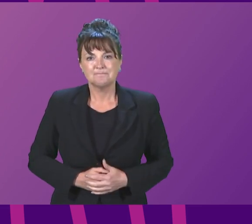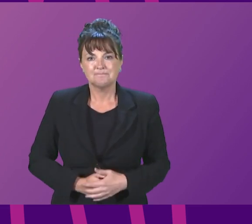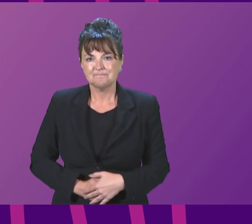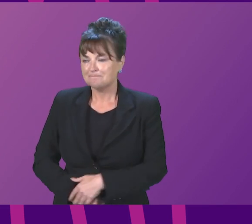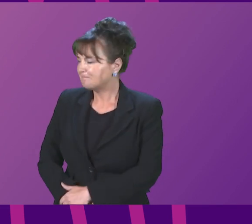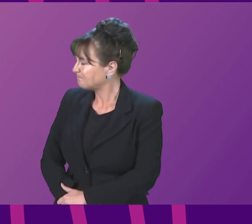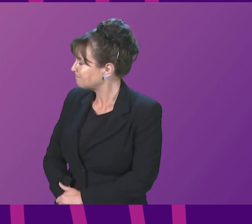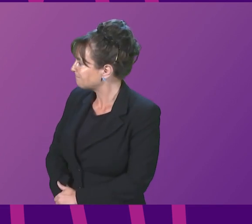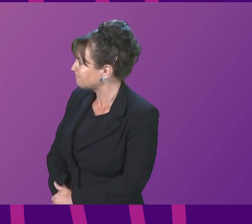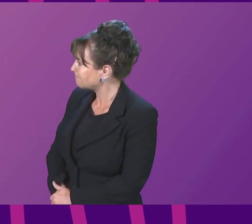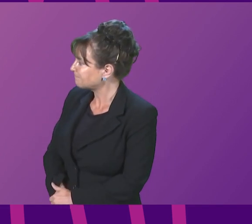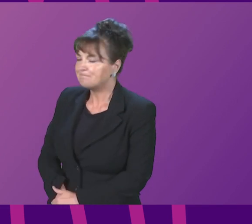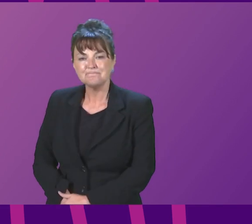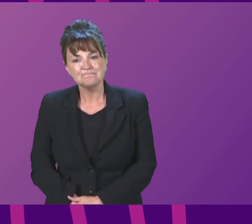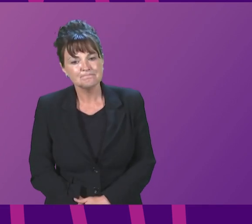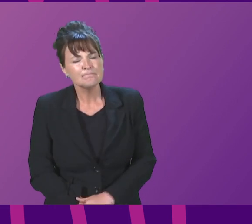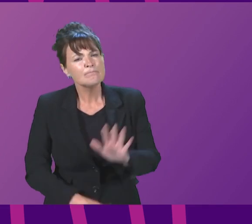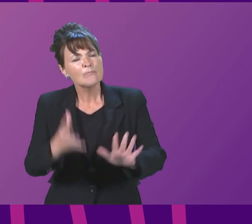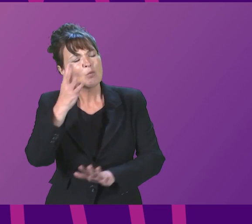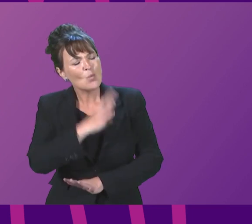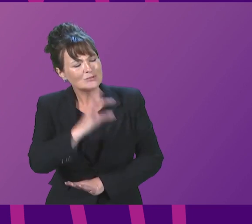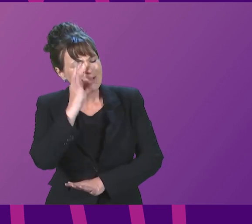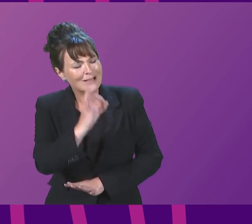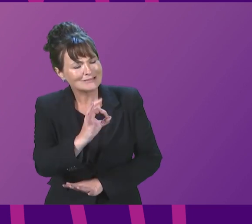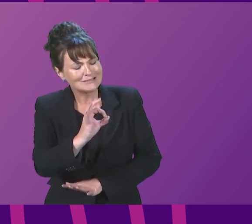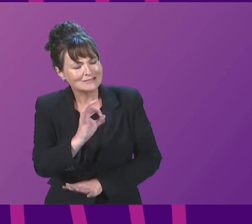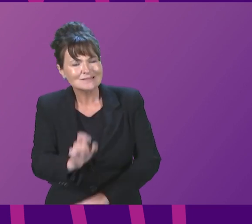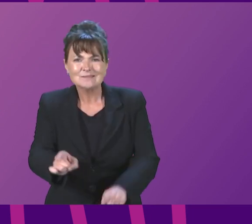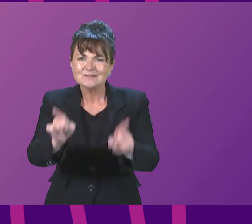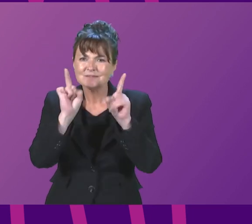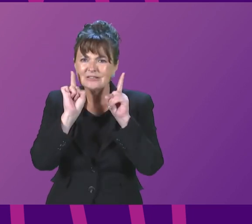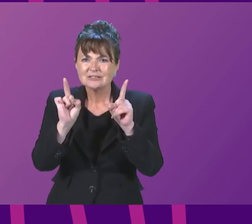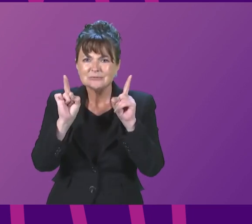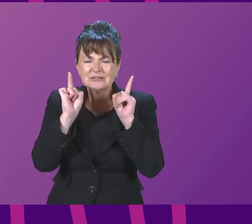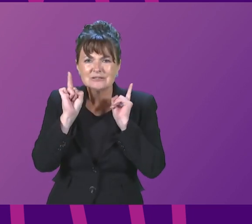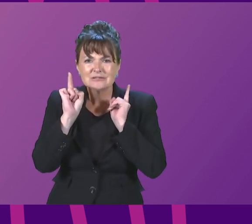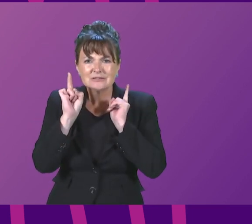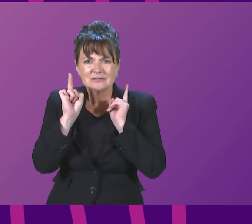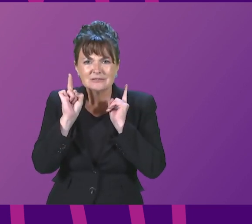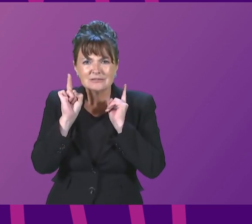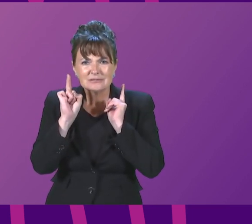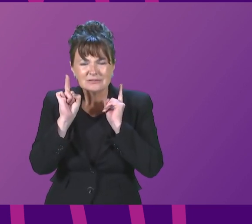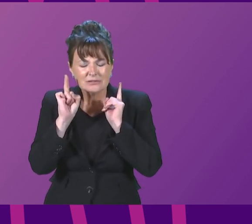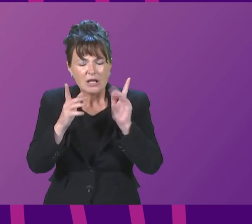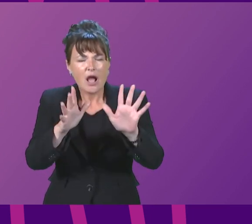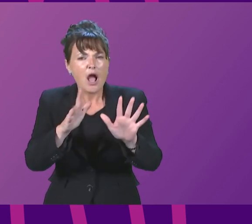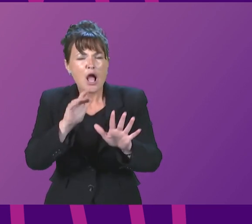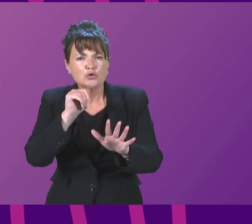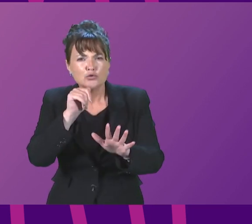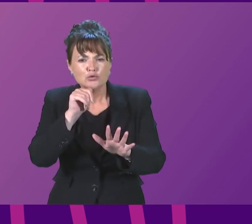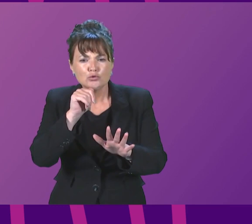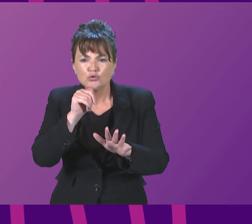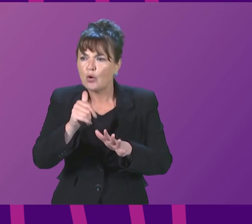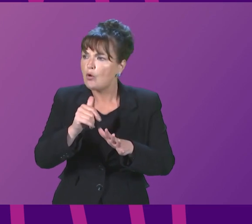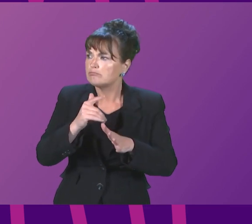Thank you, President Officer I would kindly ask the First Minister to not seek to politicise my